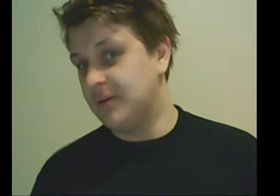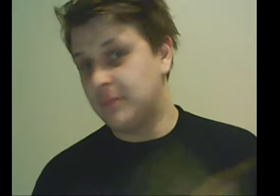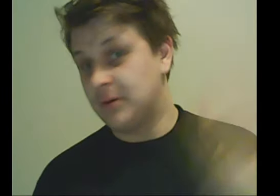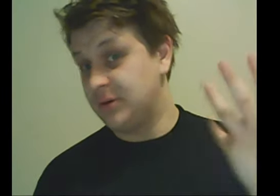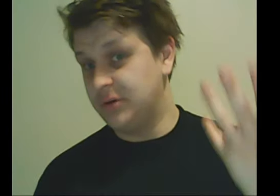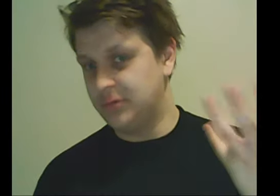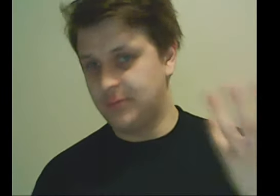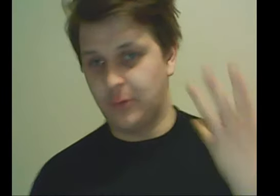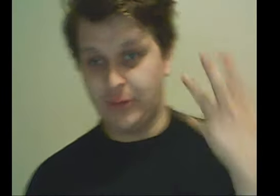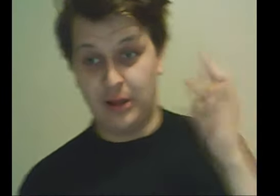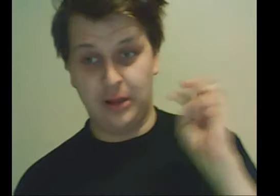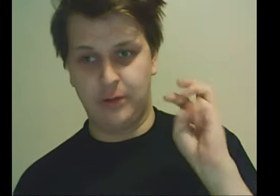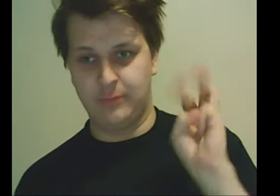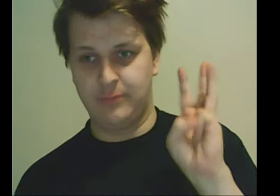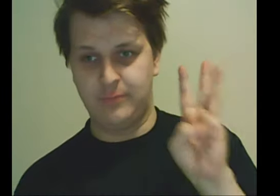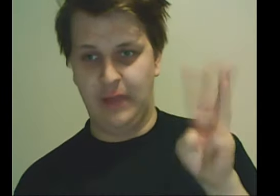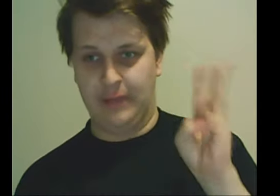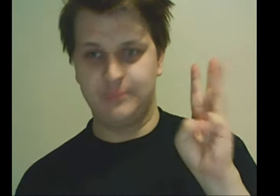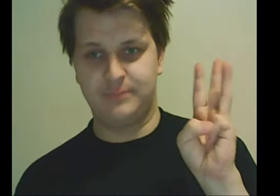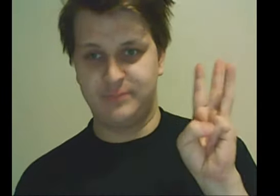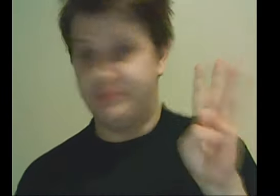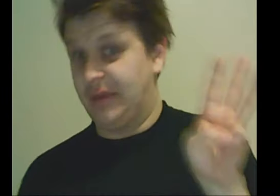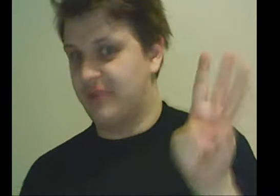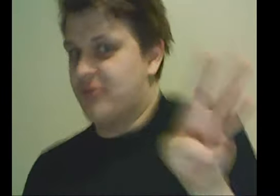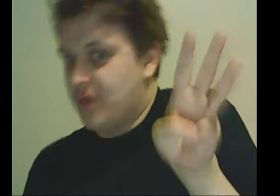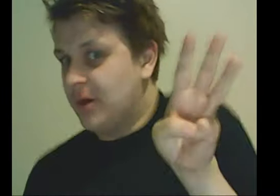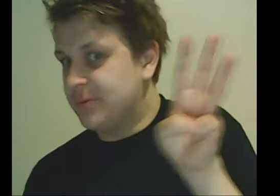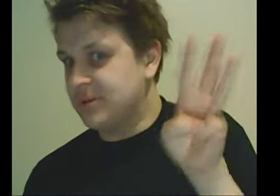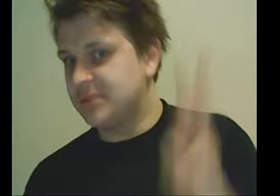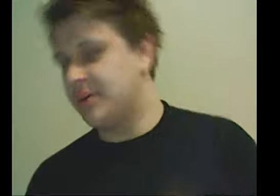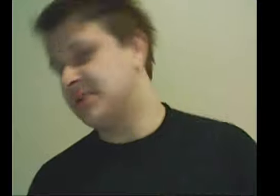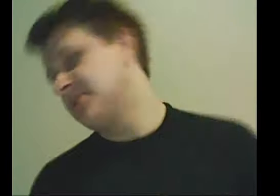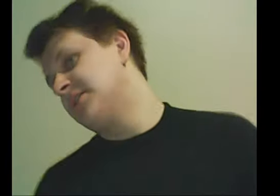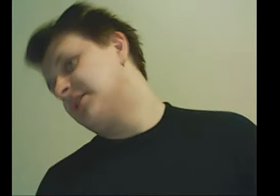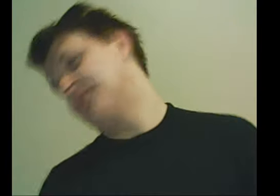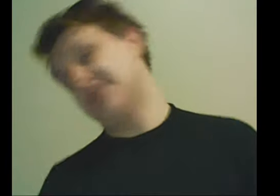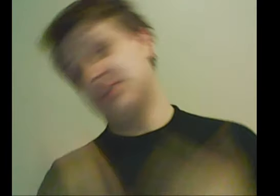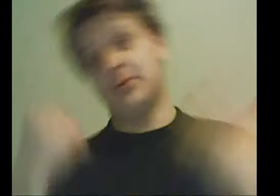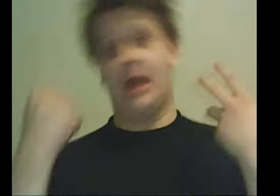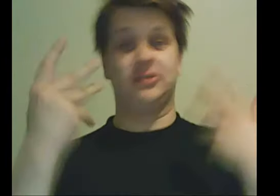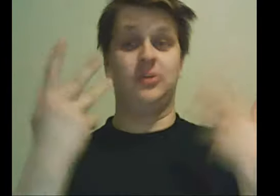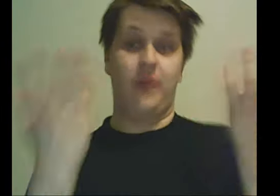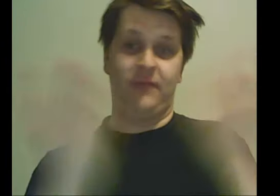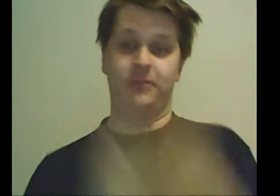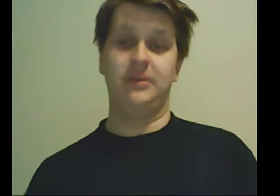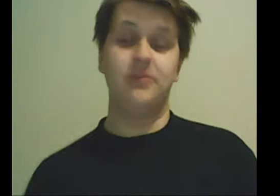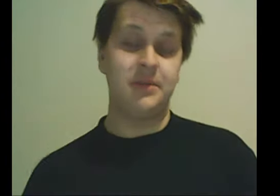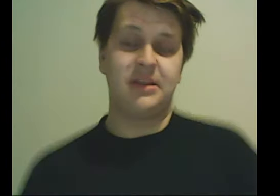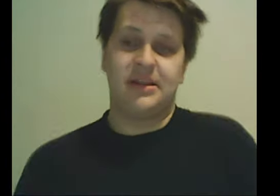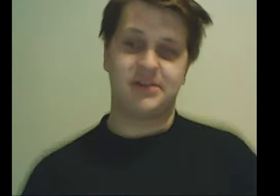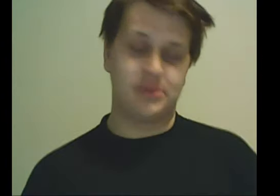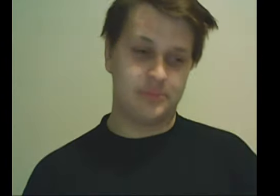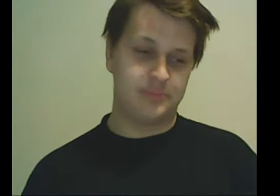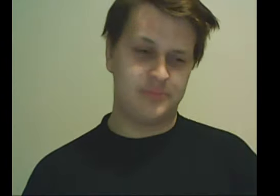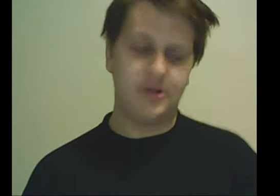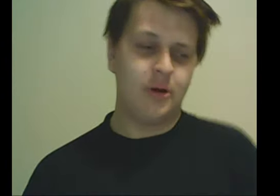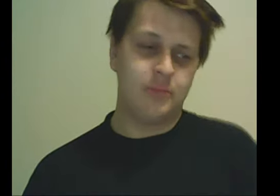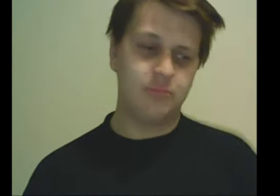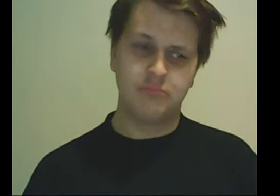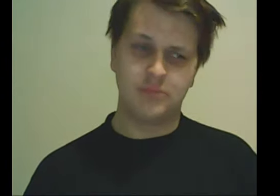want you to vote only on like pick 3 options, but there's no actual way for me to limit that. So, you know, go